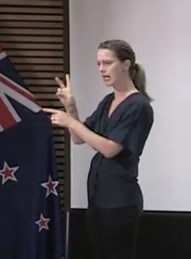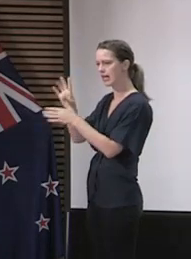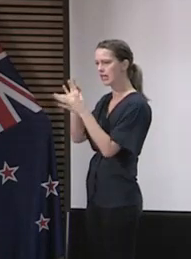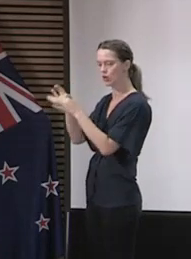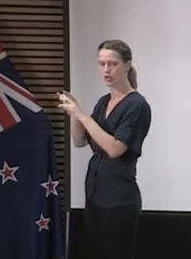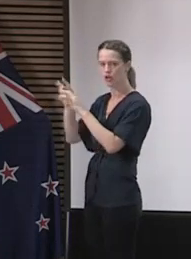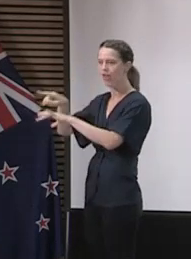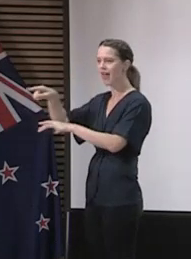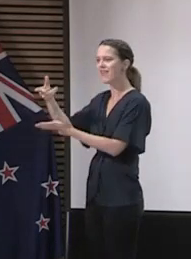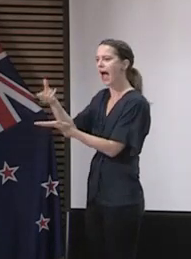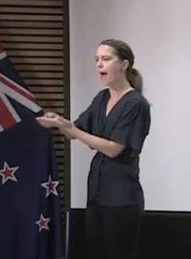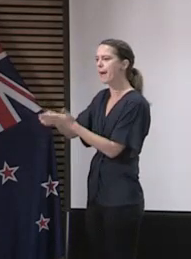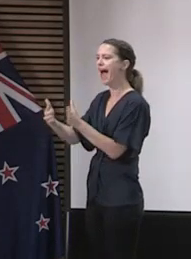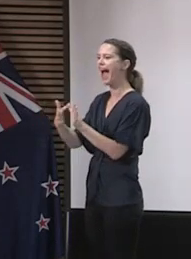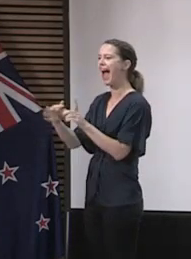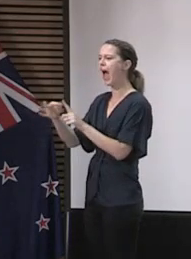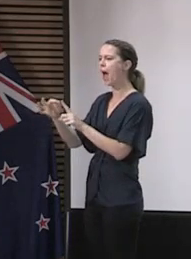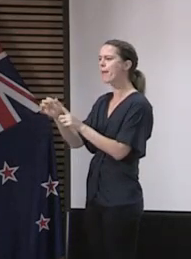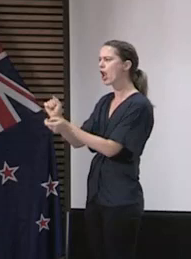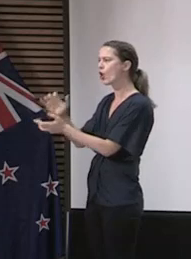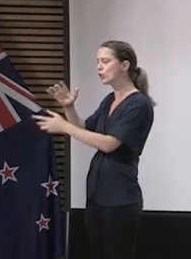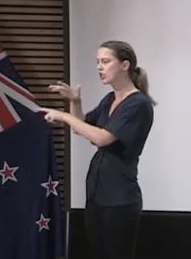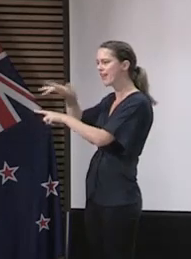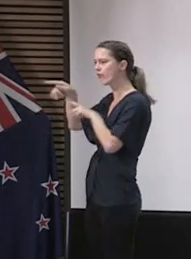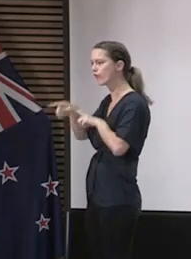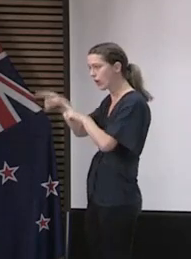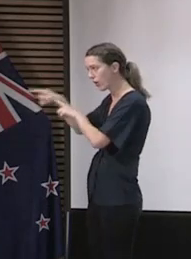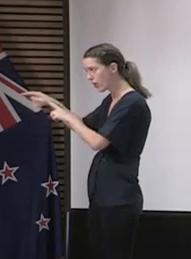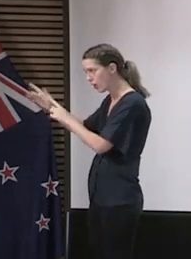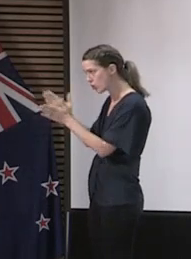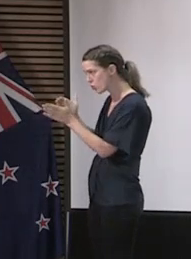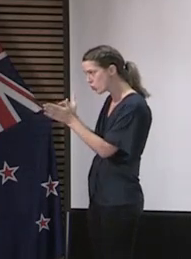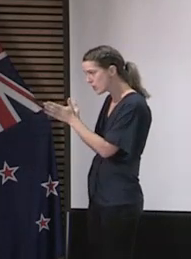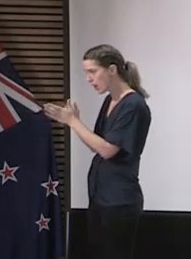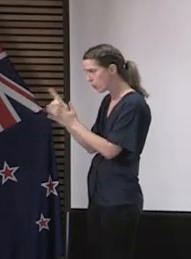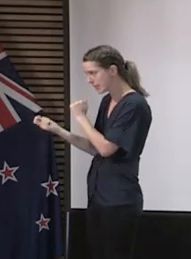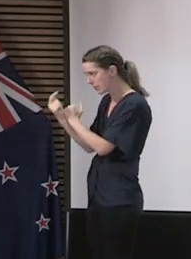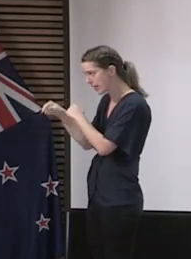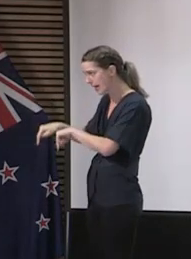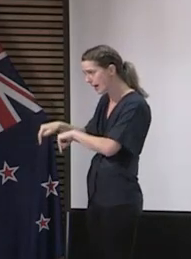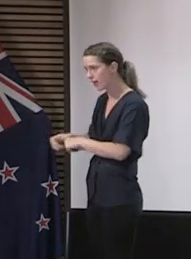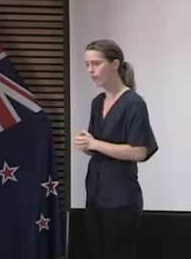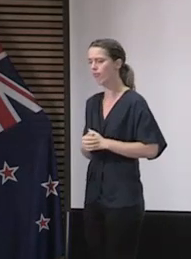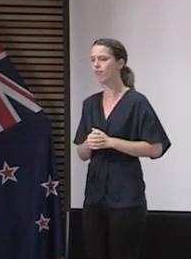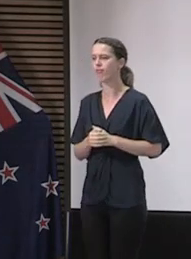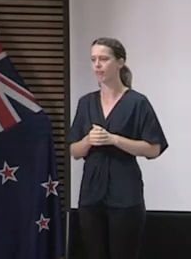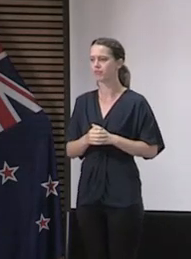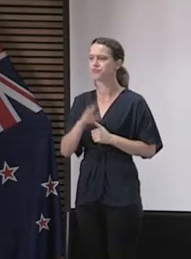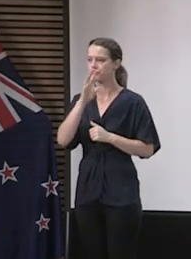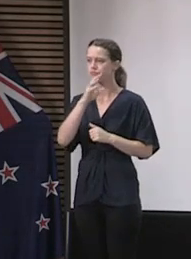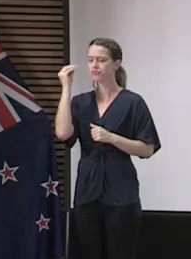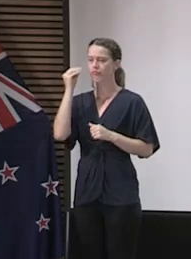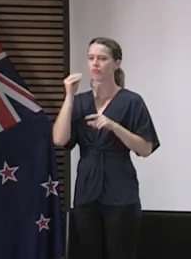launched the app in the last 24 hours. Could we have an update on how the New Zealand app is going? Yeah, so progress continues. I would point out that the